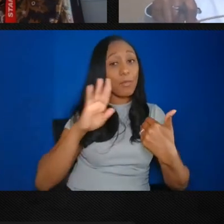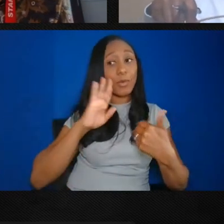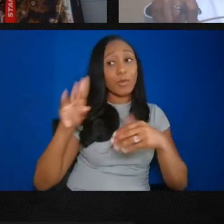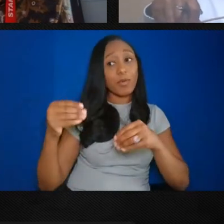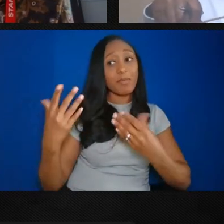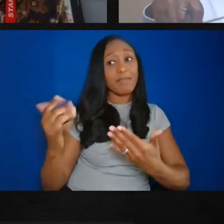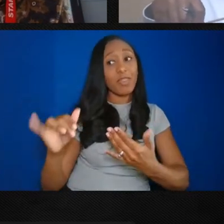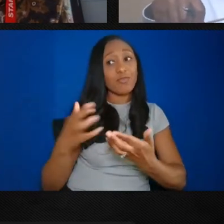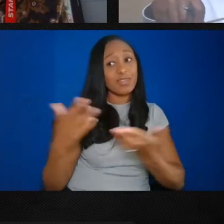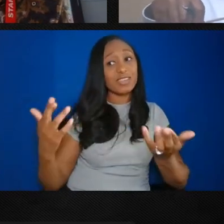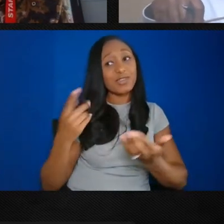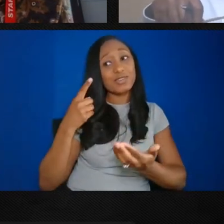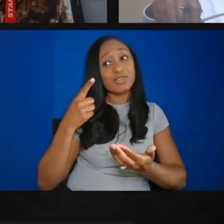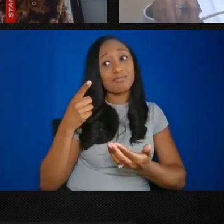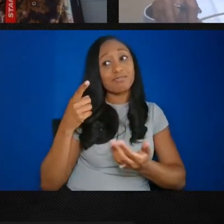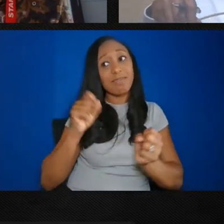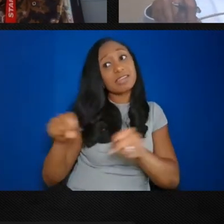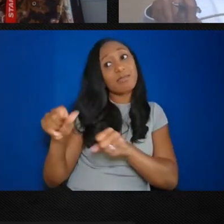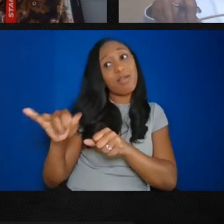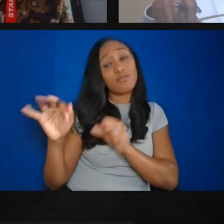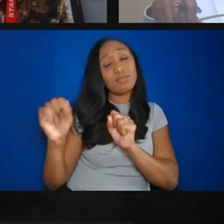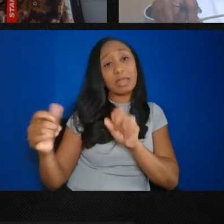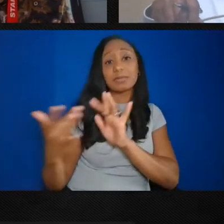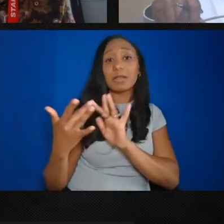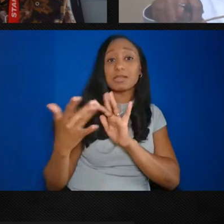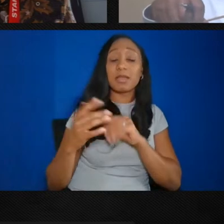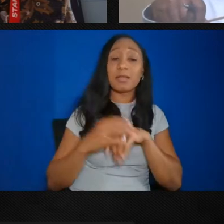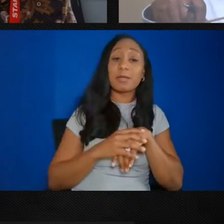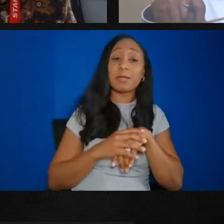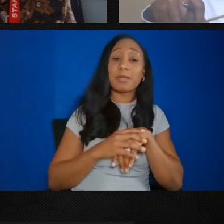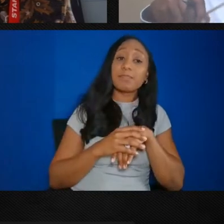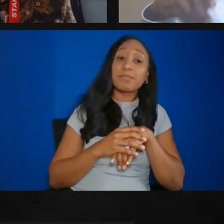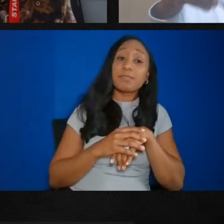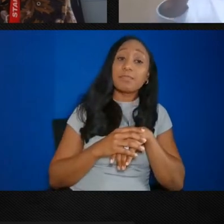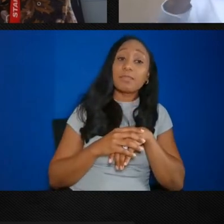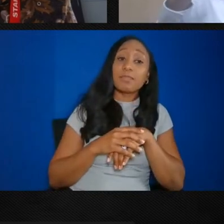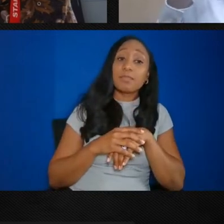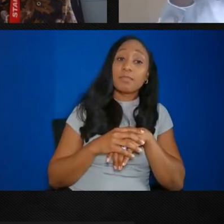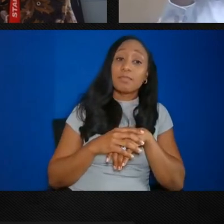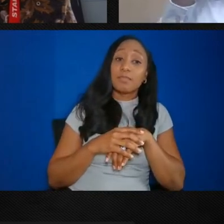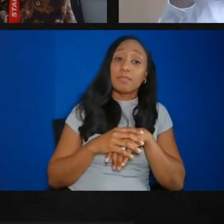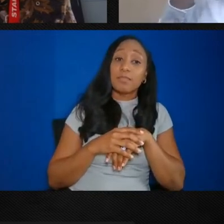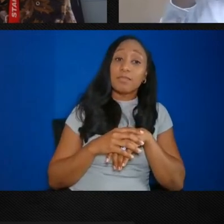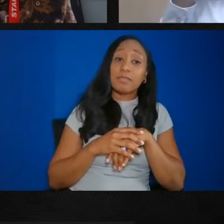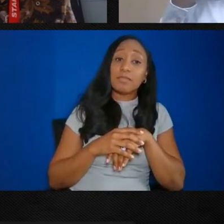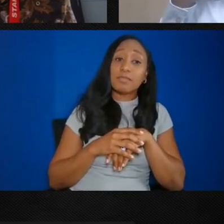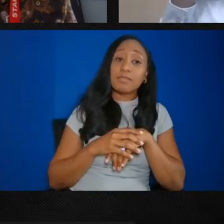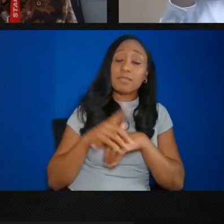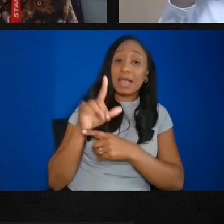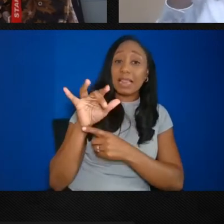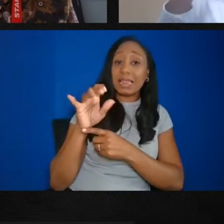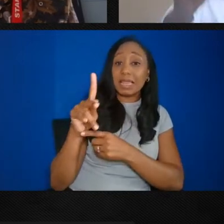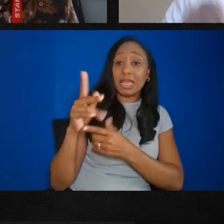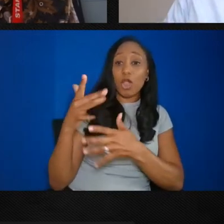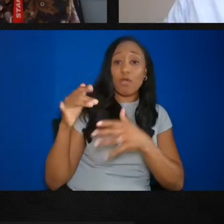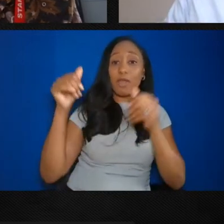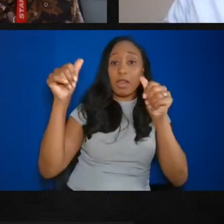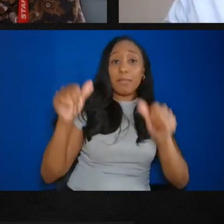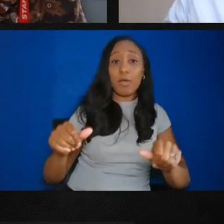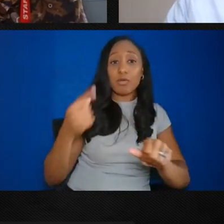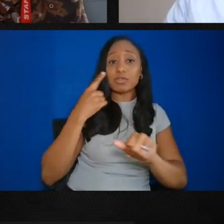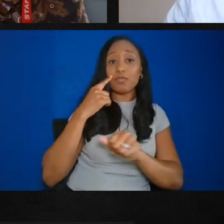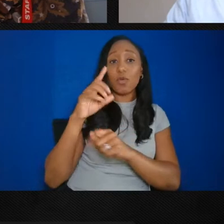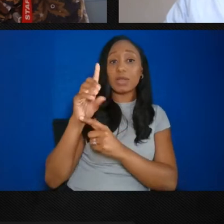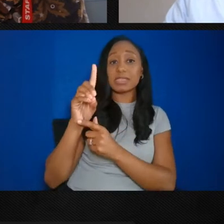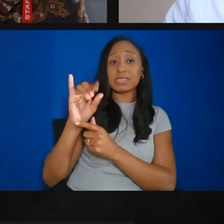Lovely. And for you, Peter, I have reposted, again, the link to Digital Maryland. Thank you so much,